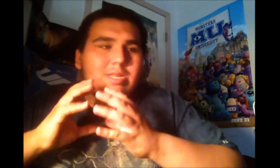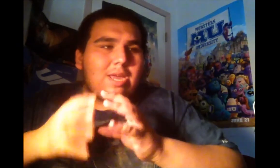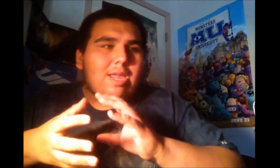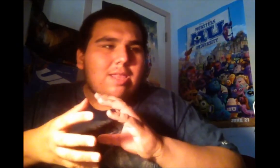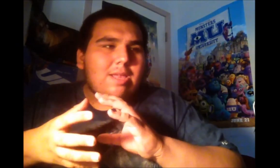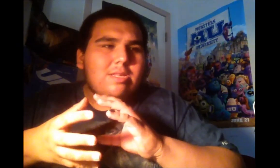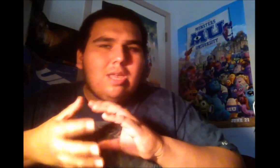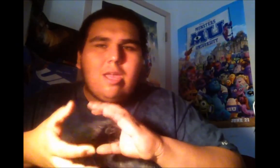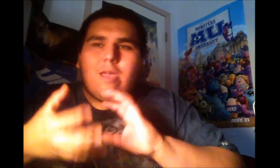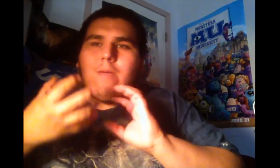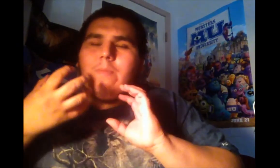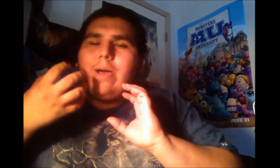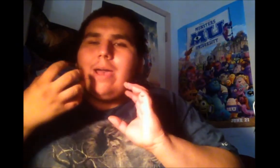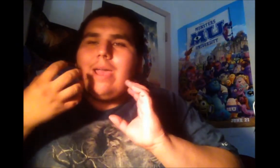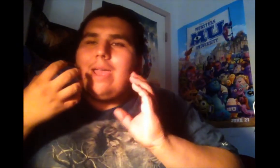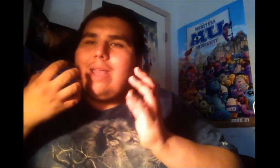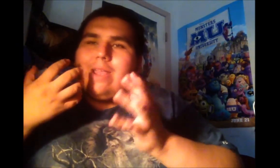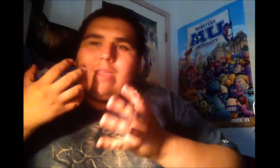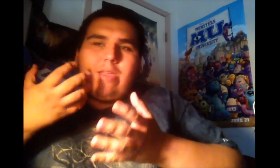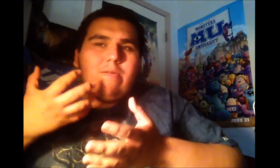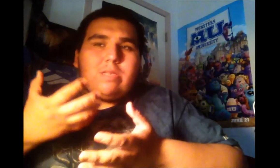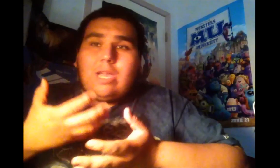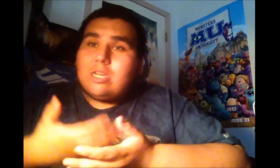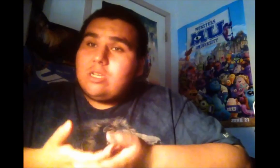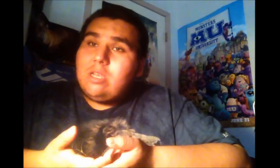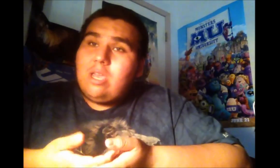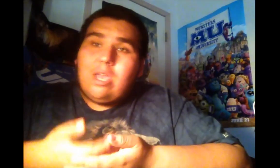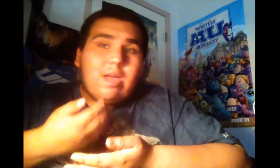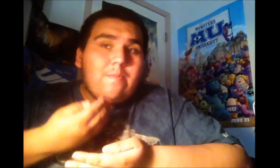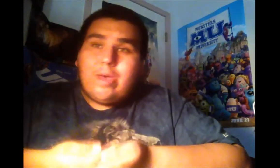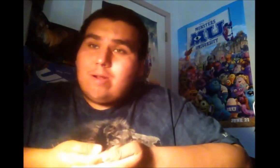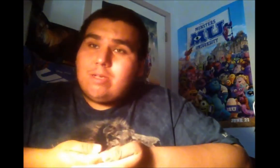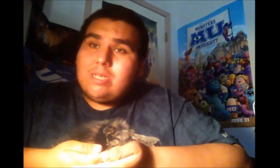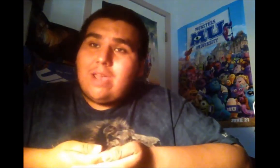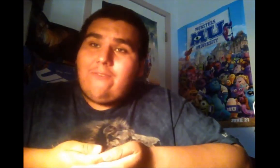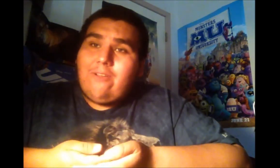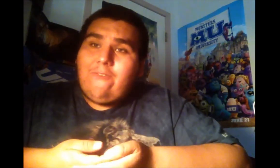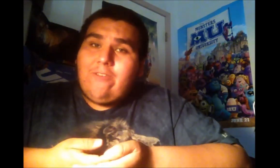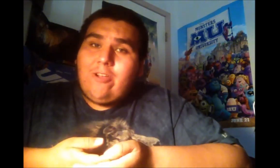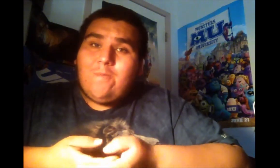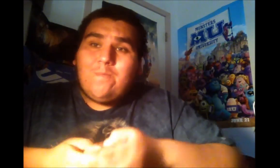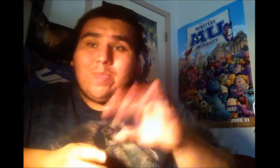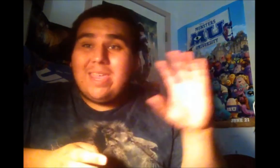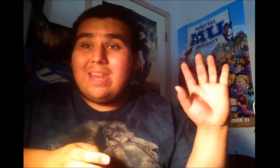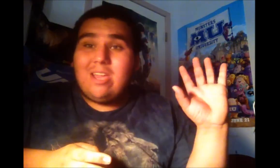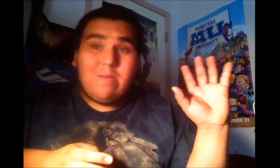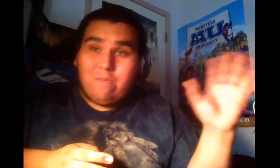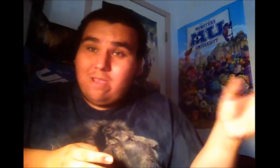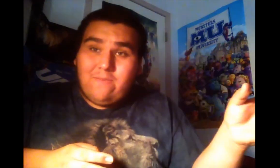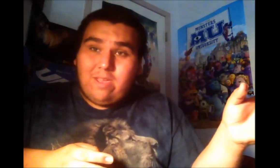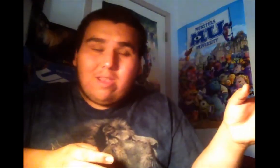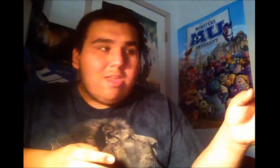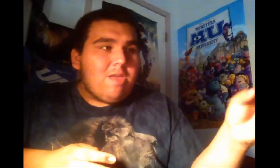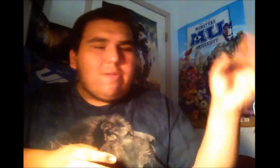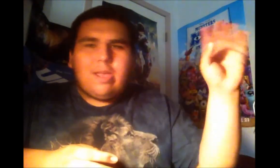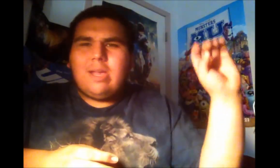saying this, but it was actually a better sci-fi film than Oblivion. Because